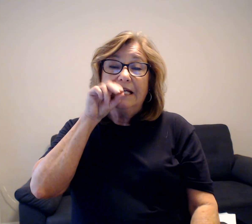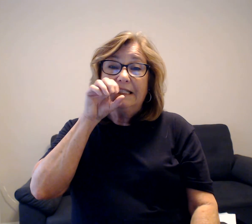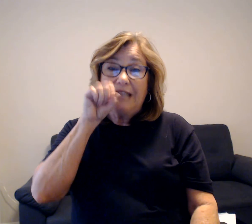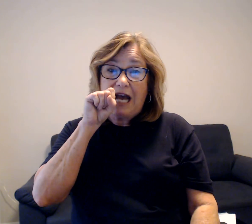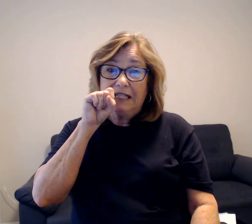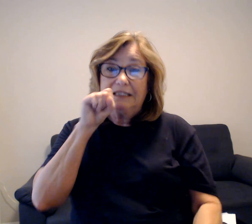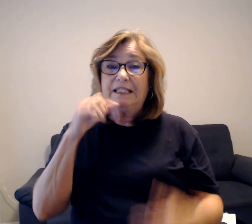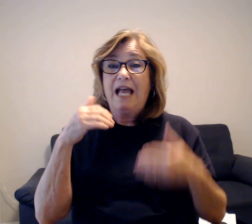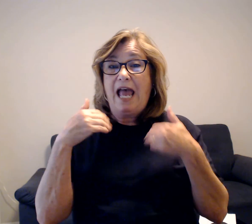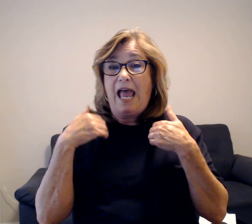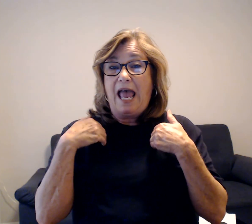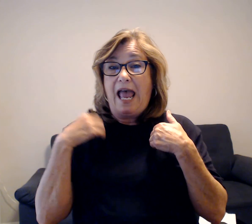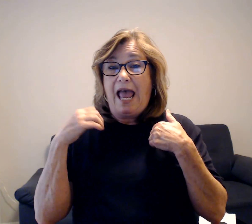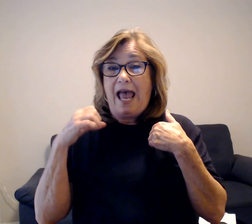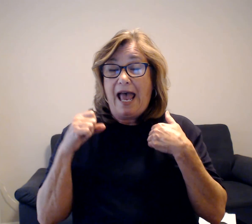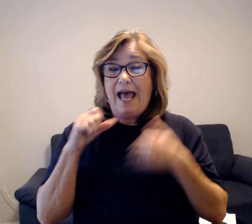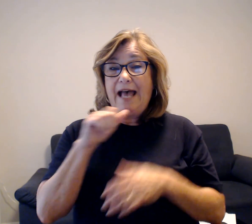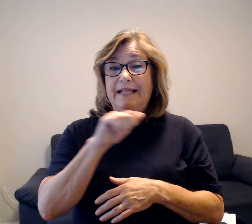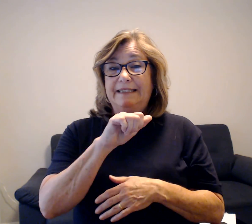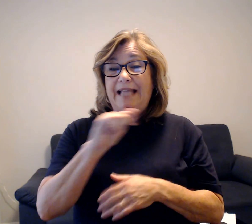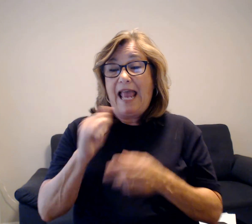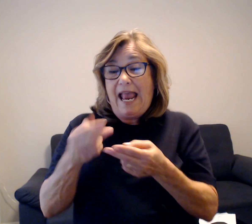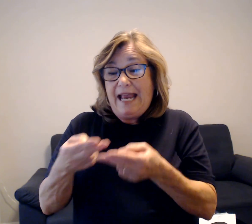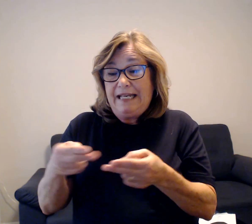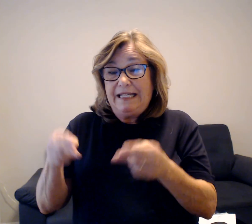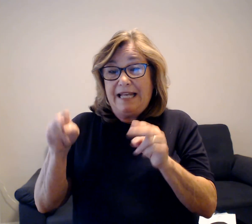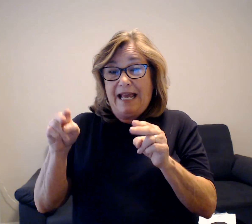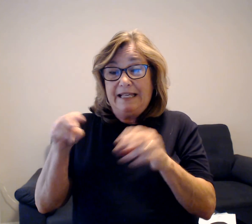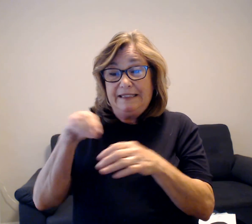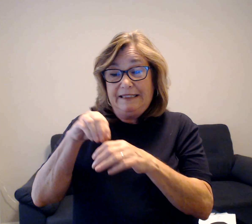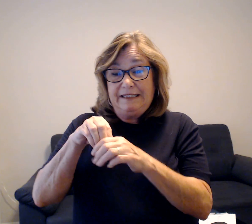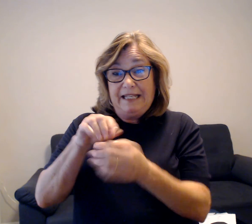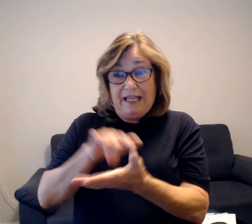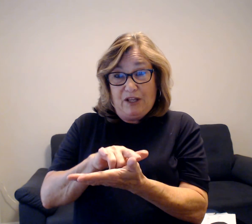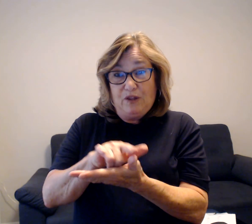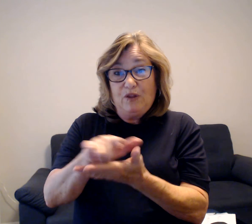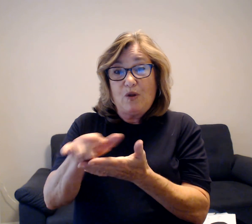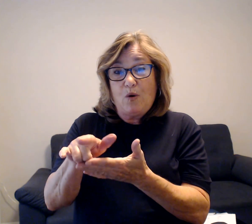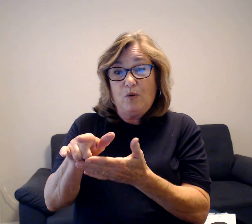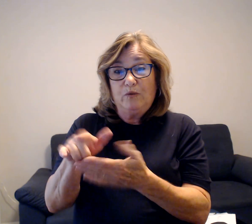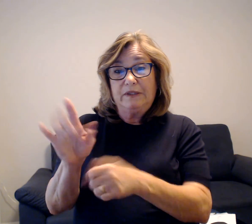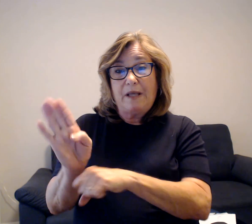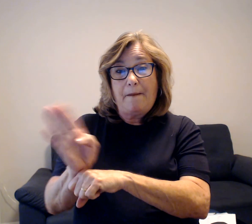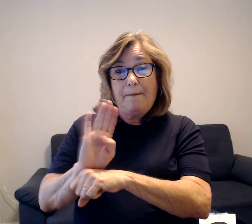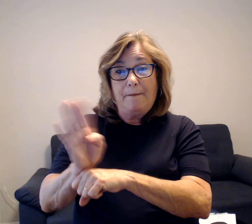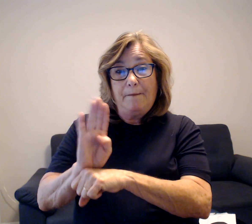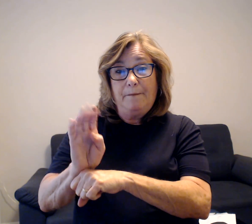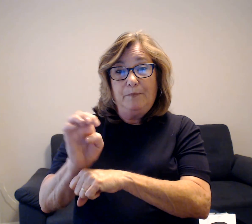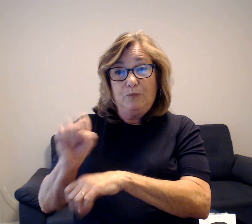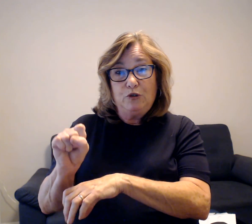in those bushes. 24. Anytime. Number